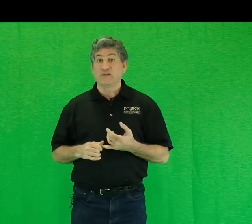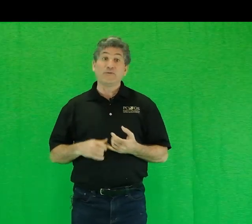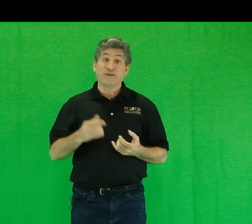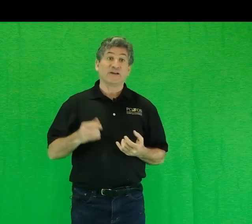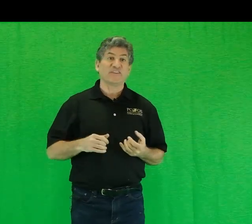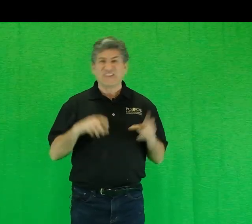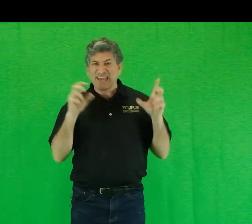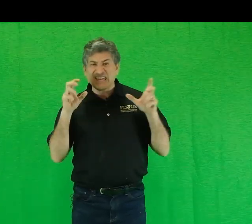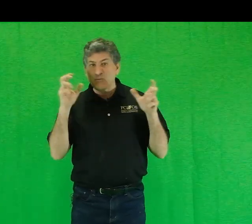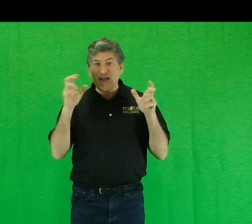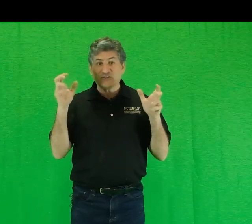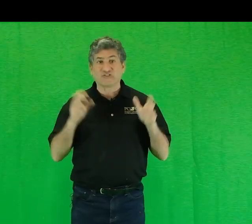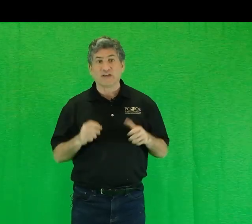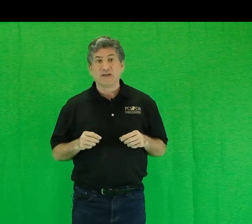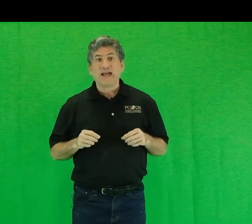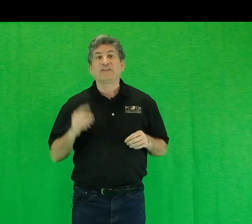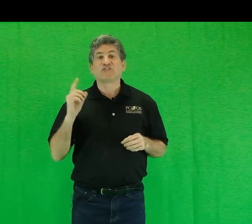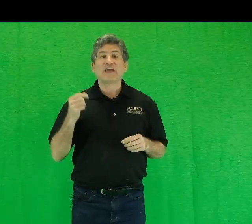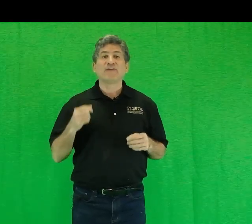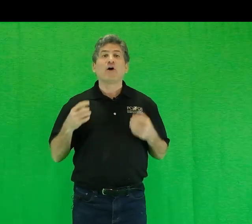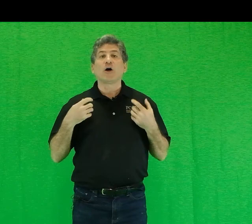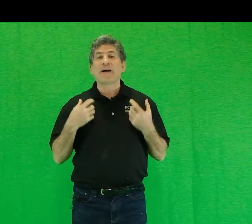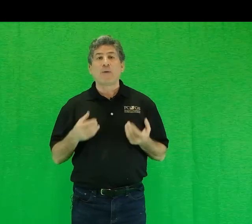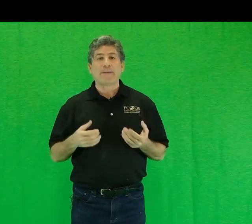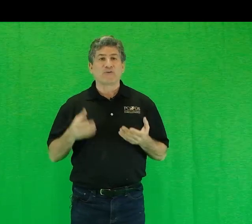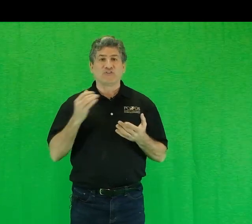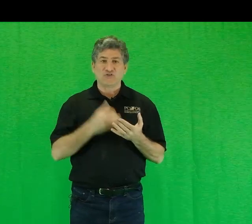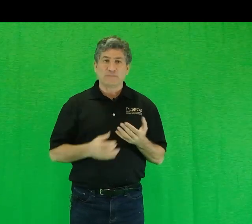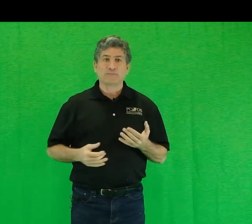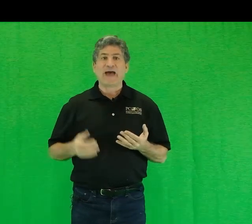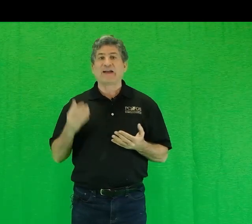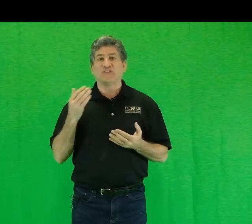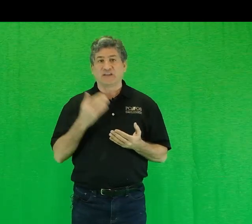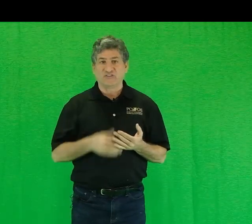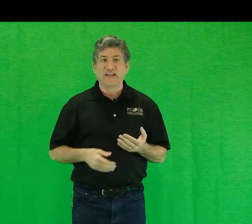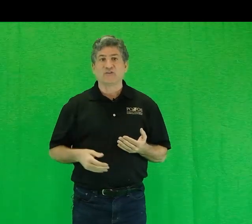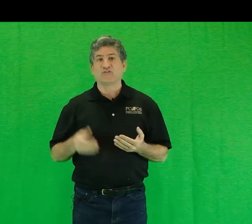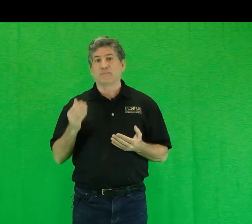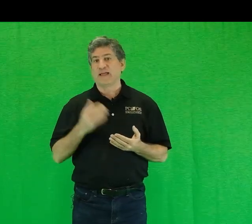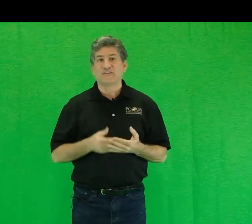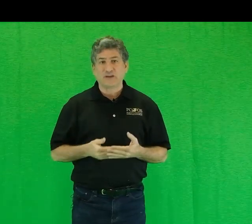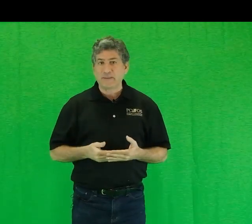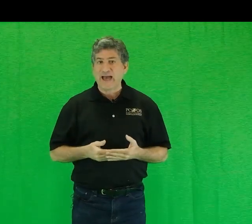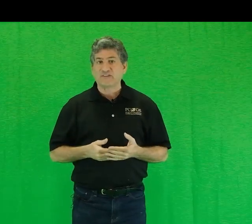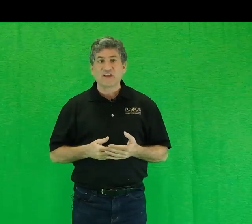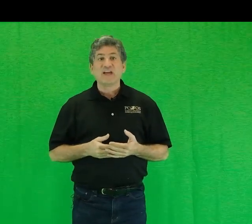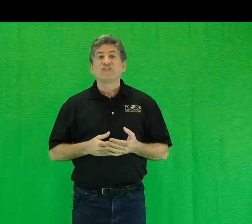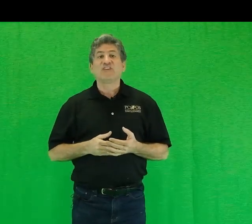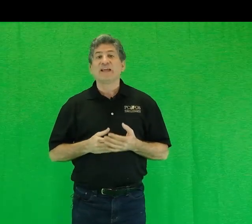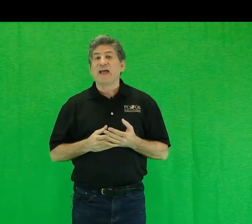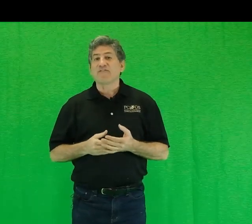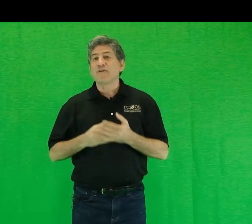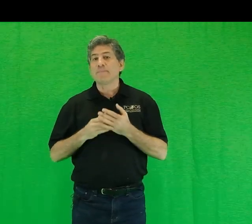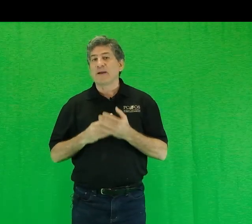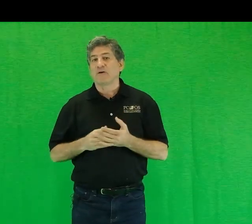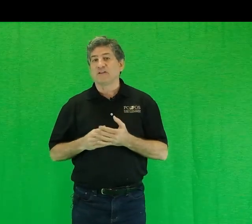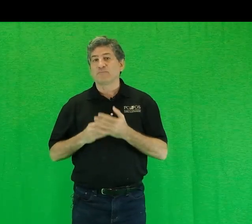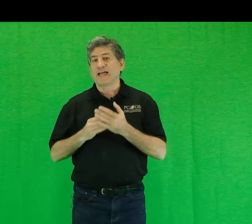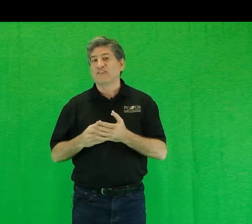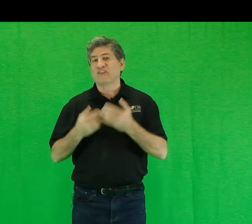you think of as icky waste, and saving all my wrappers and chips bags and containers and plastic bags, seeing every barrel of plastic